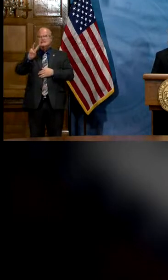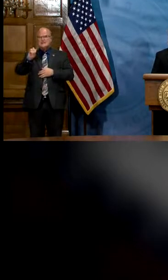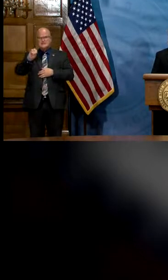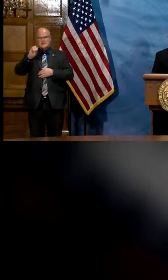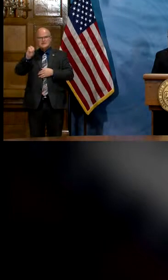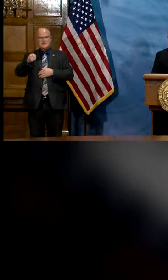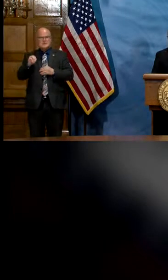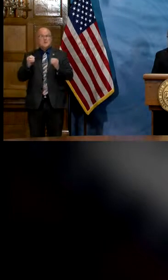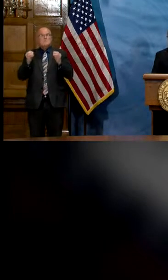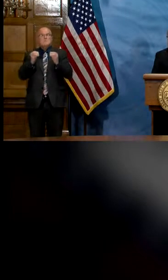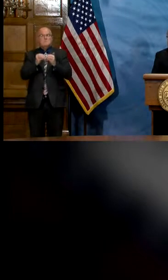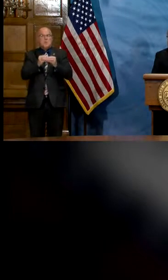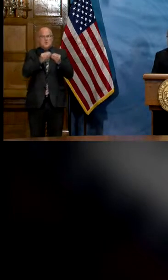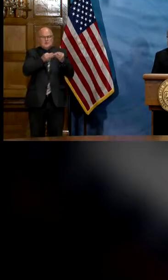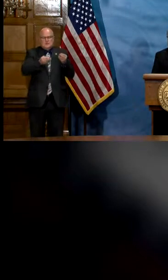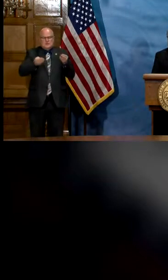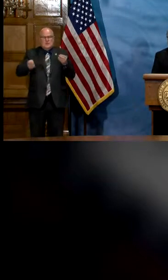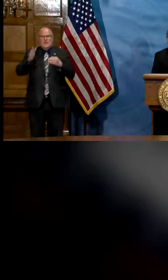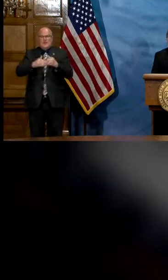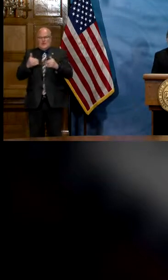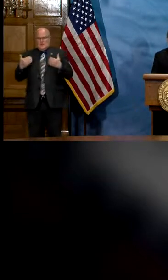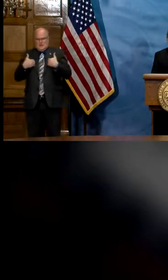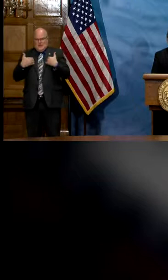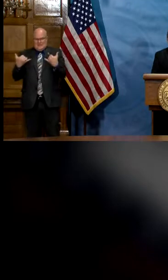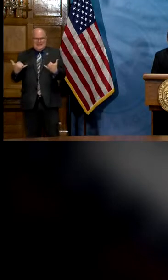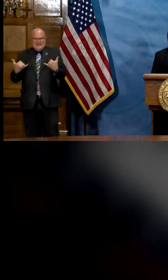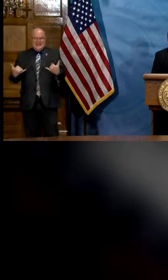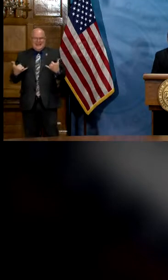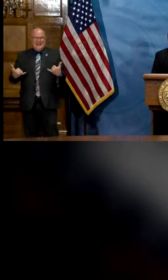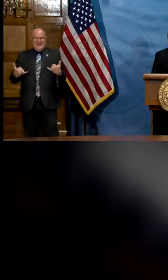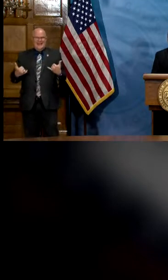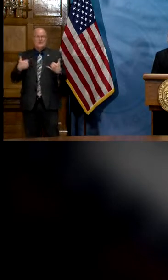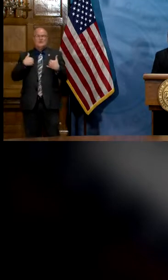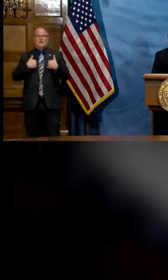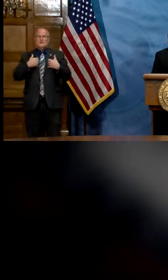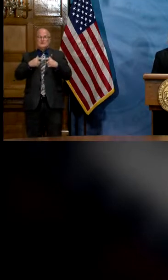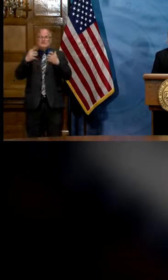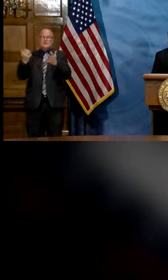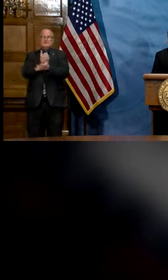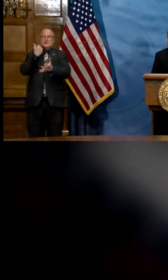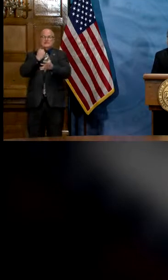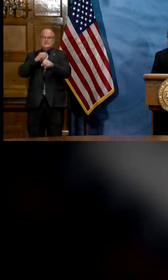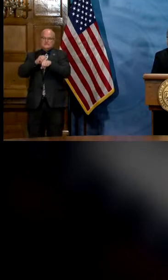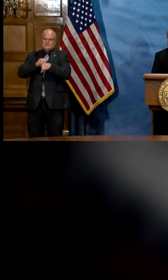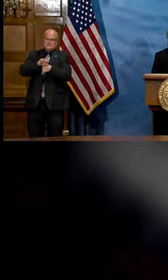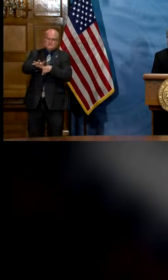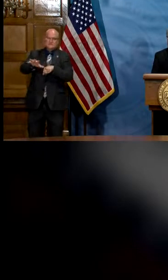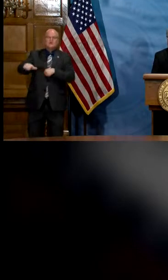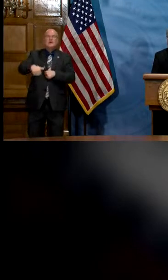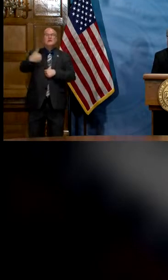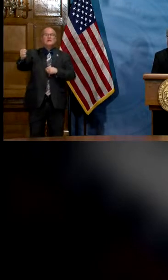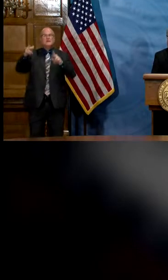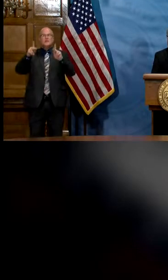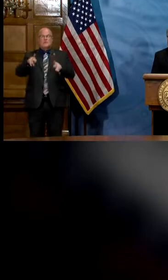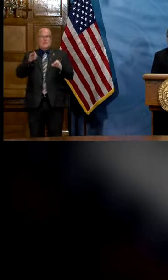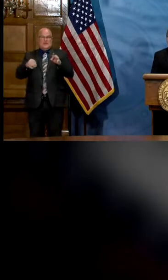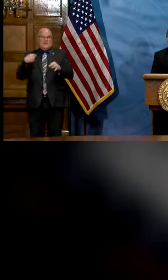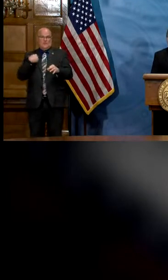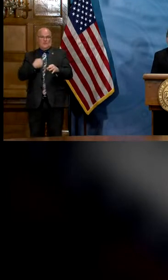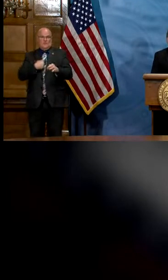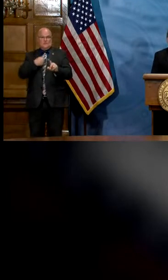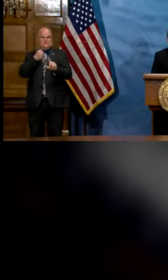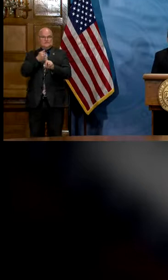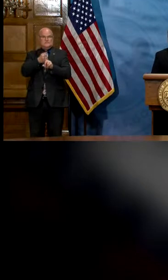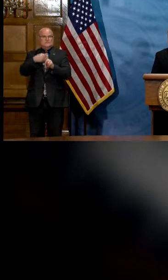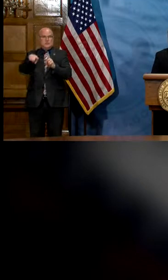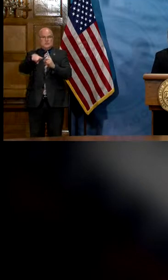than the current virus in our environment which means that we have a greater chance of infecting another individual if we are um